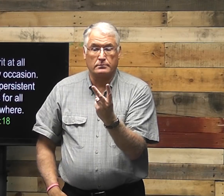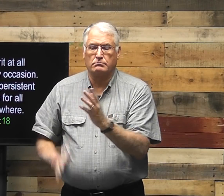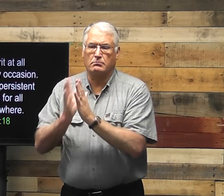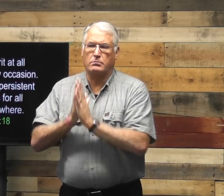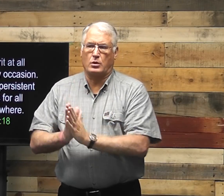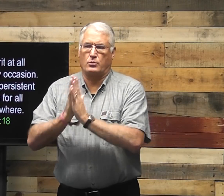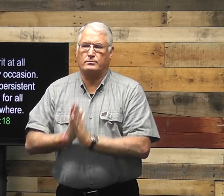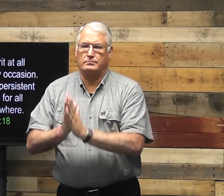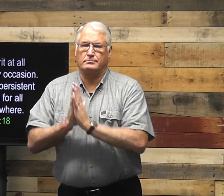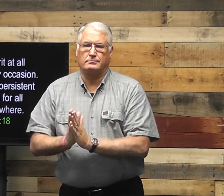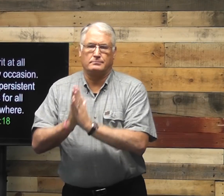is what? Prayer.